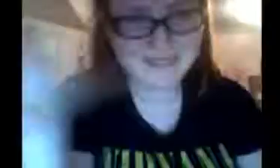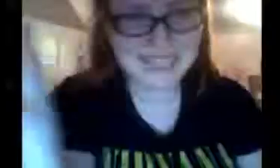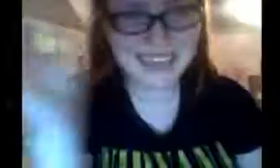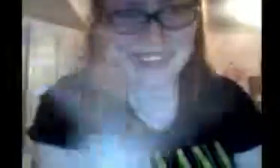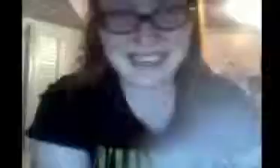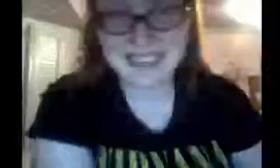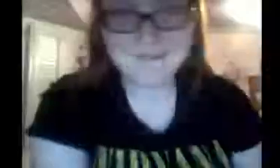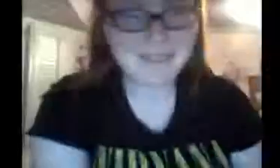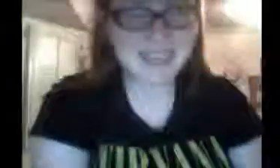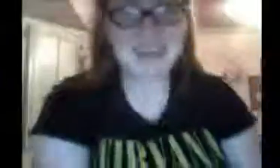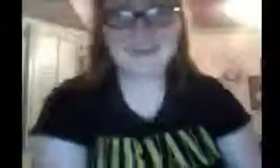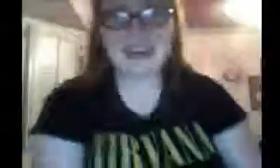Okay. Okay. Okay. I'm back.